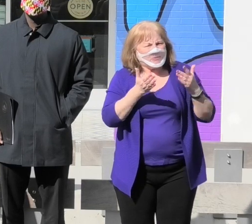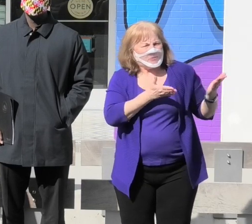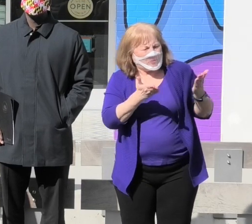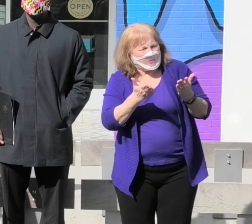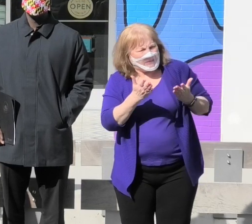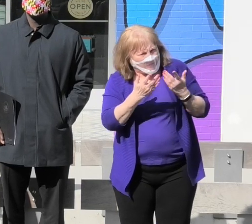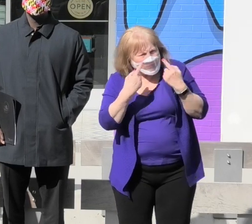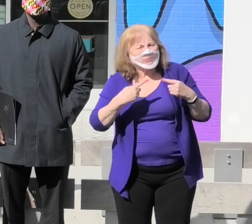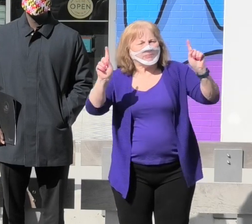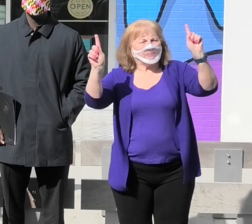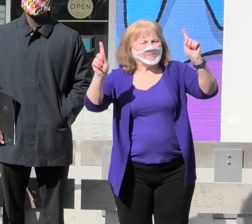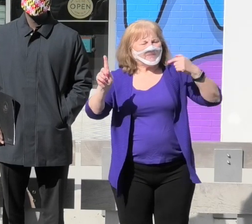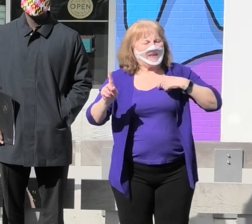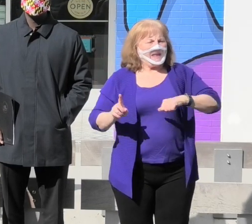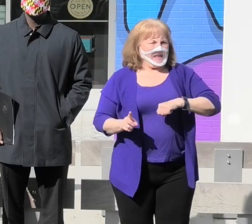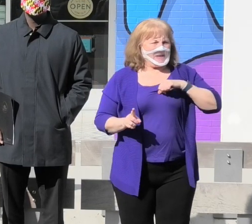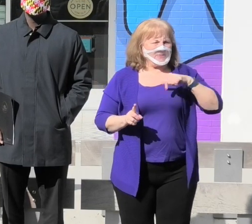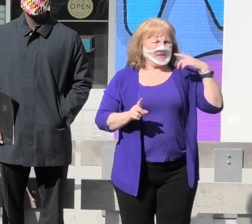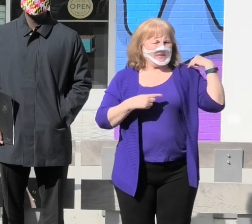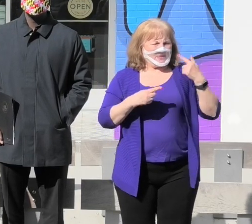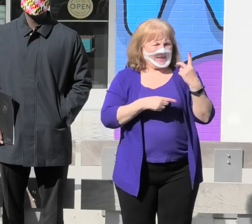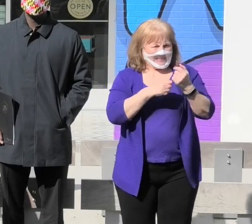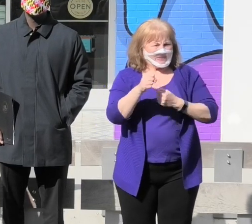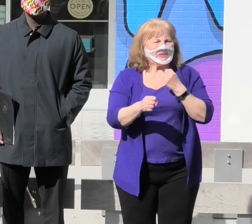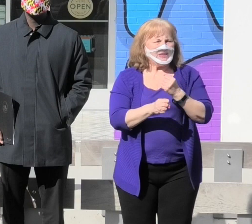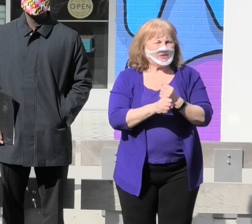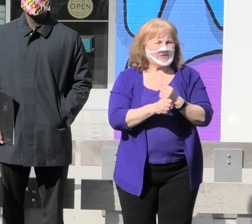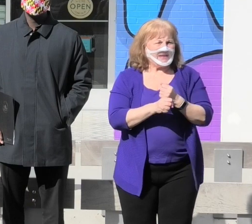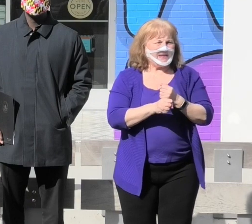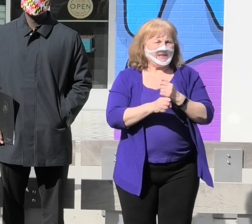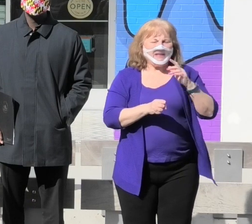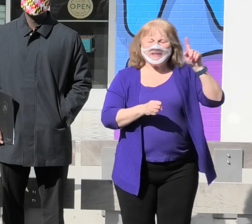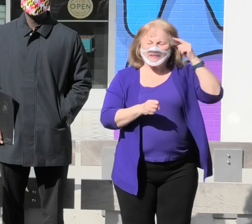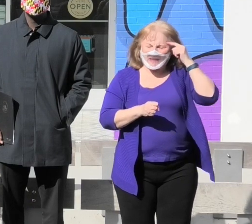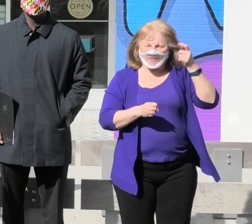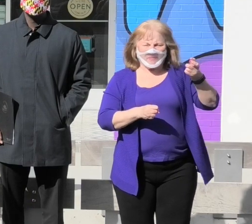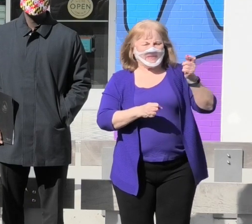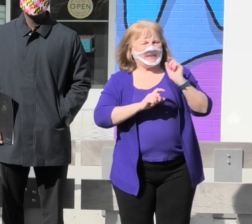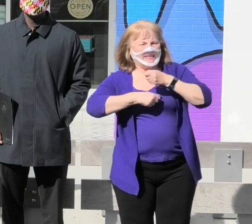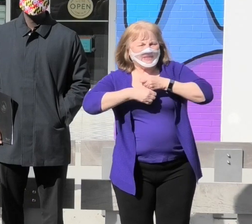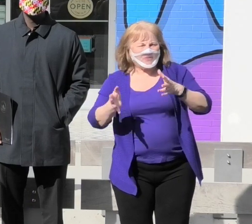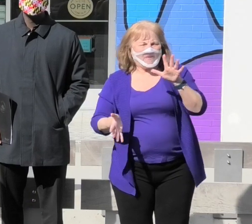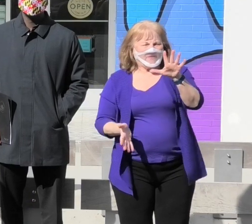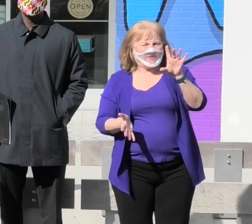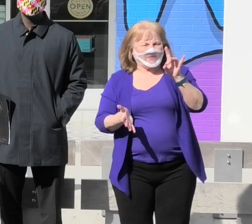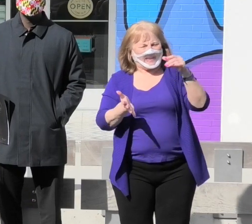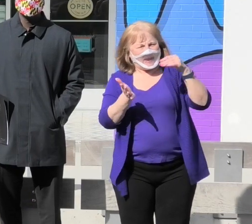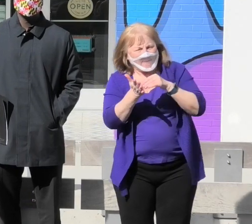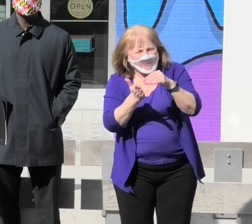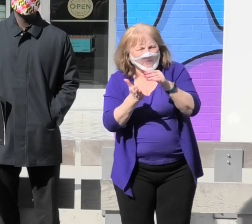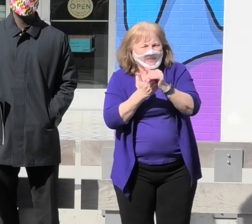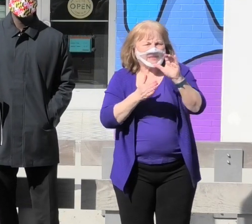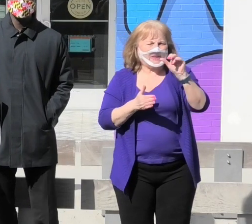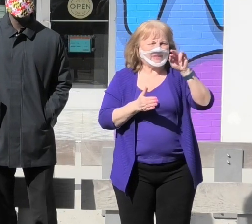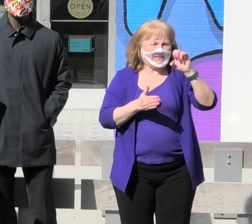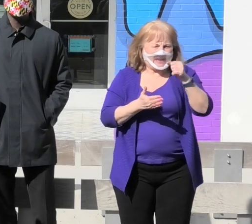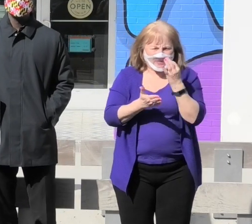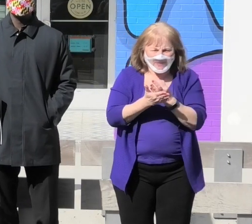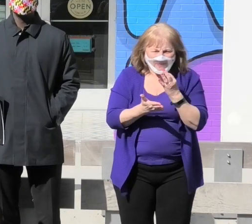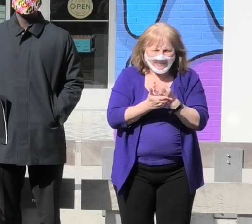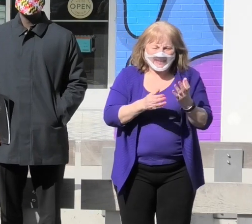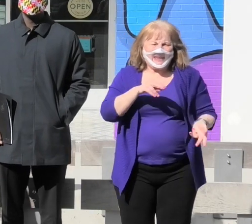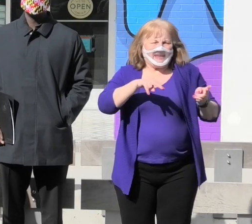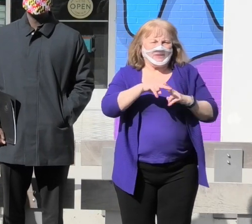us through. I'm proud that in this past year our government has distributed 58 million dollars in CARES funding, increased